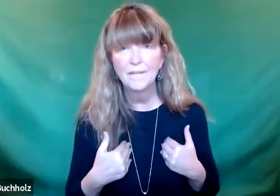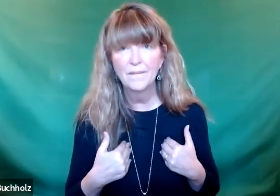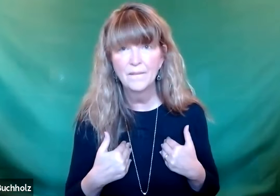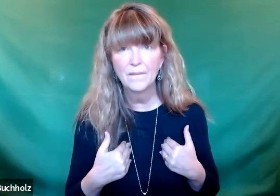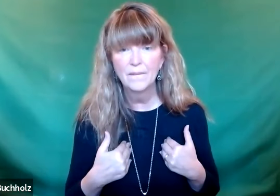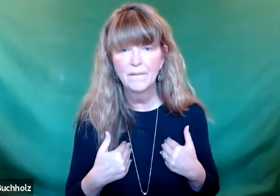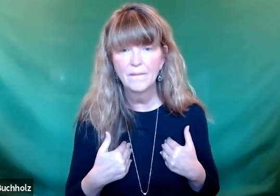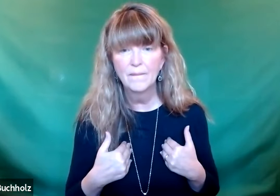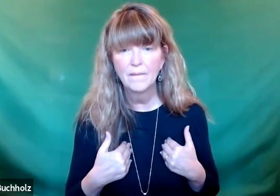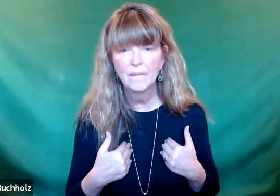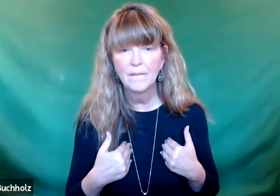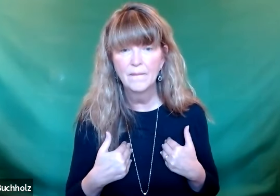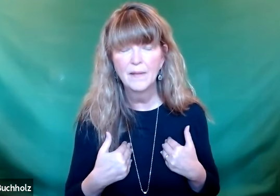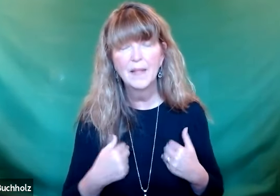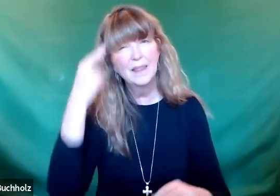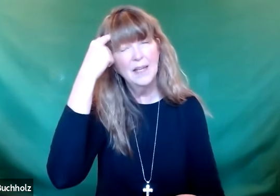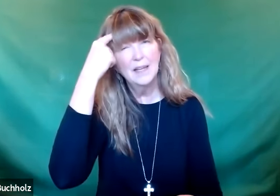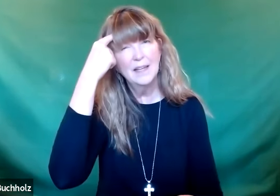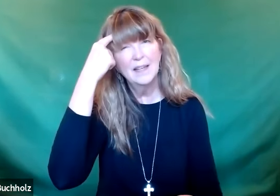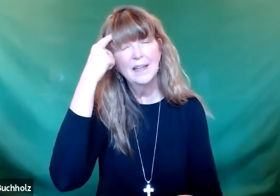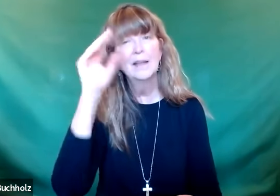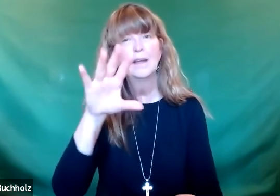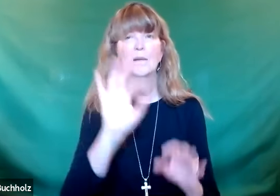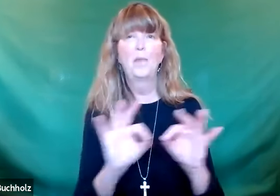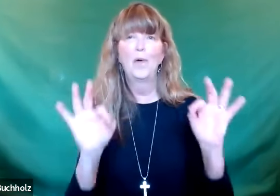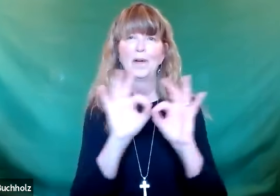So I want you to think, what kind of soil do you have?